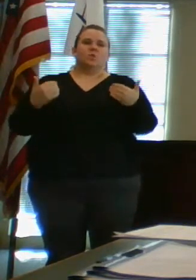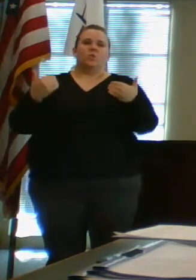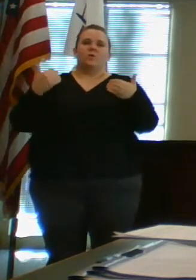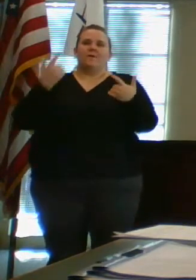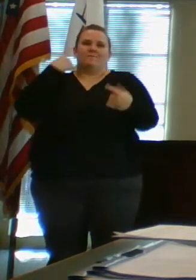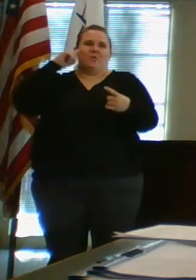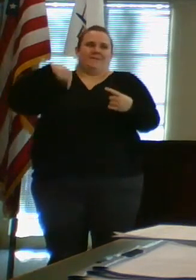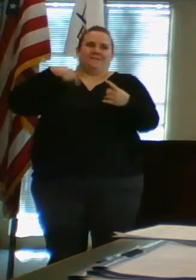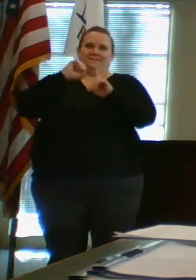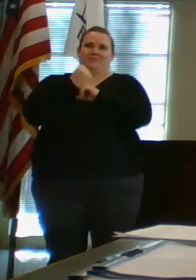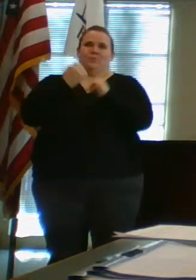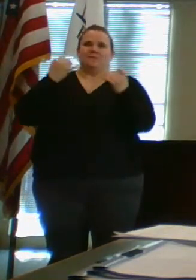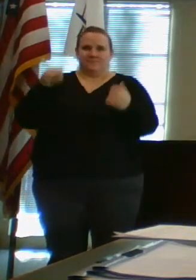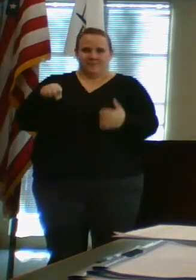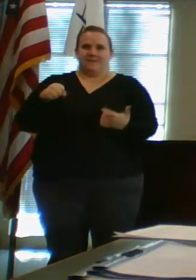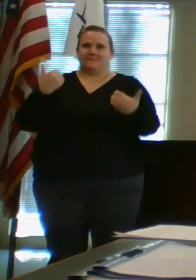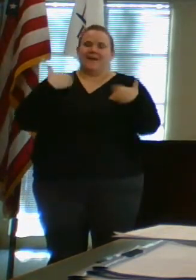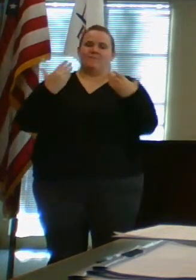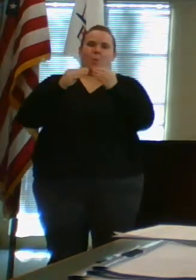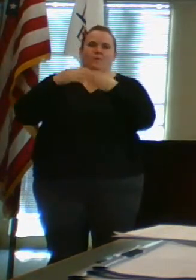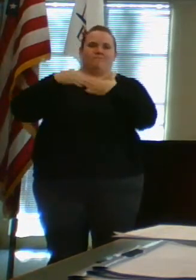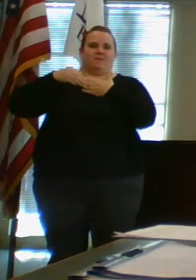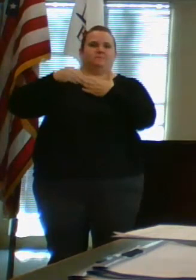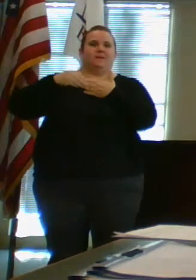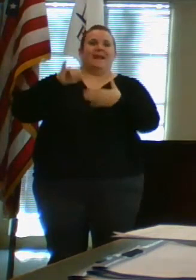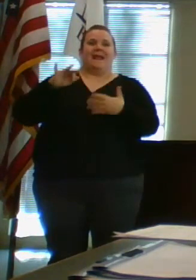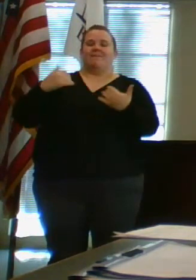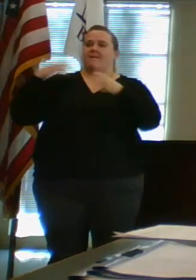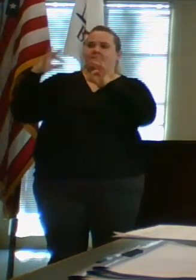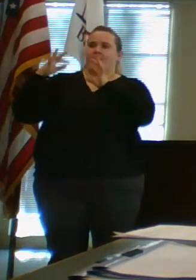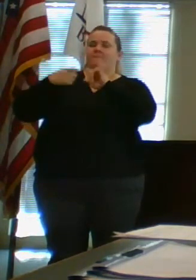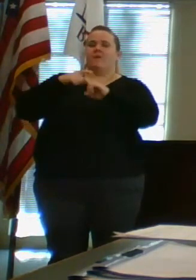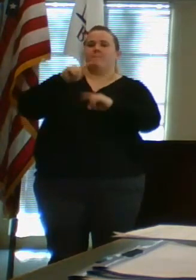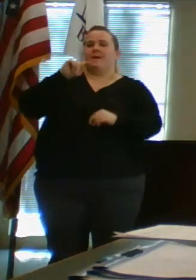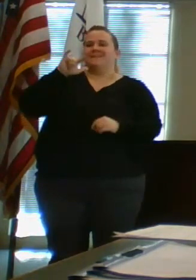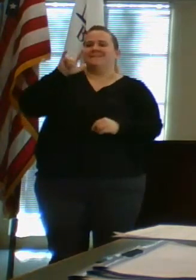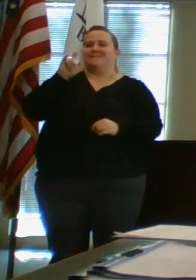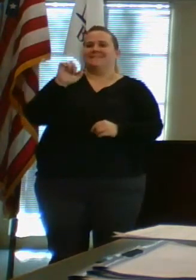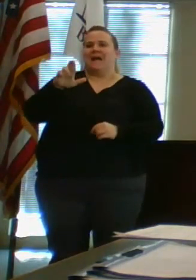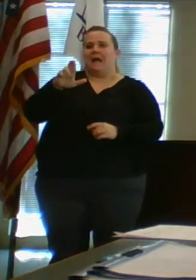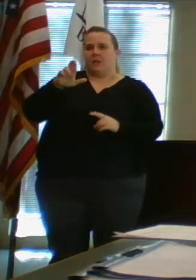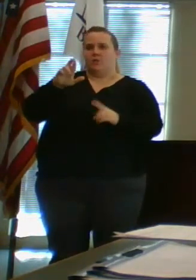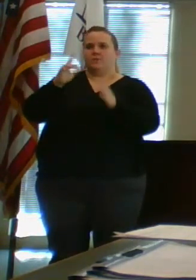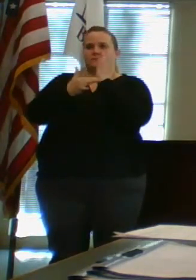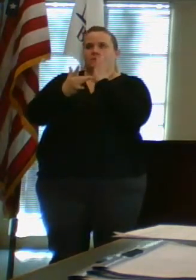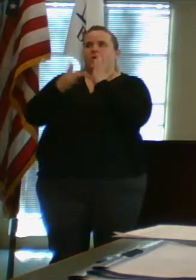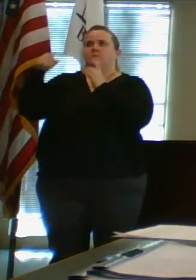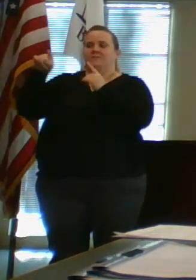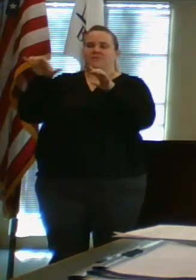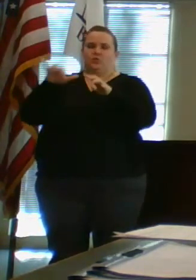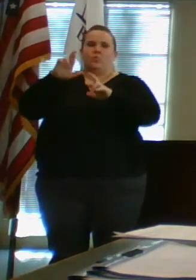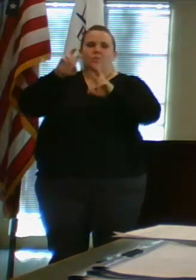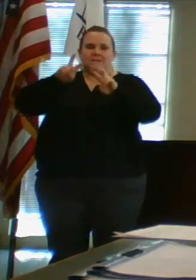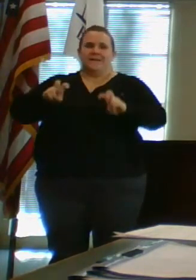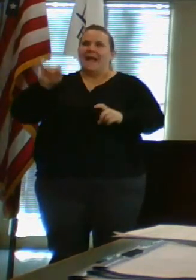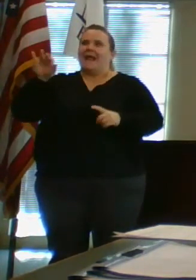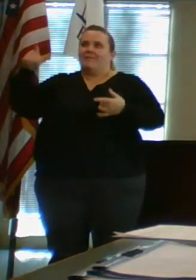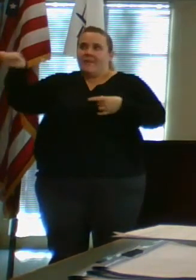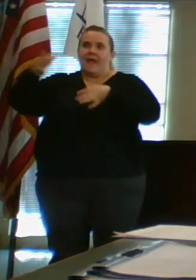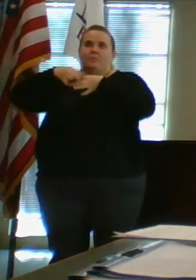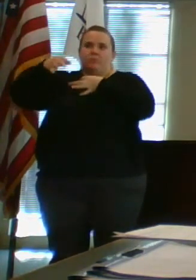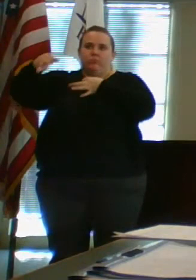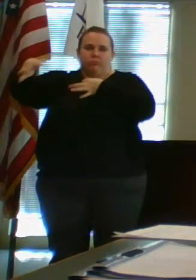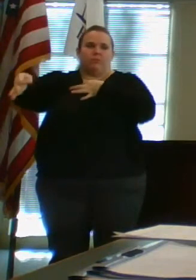under these circumstances, if we get feedback from Tyler Technologies who's doing the reassessment that this has backed while to push them back,